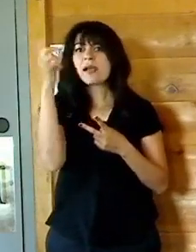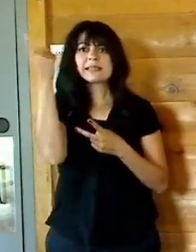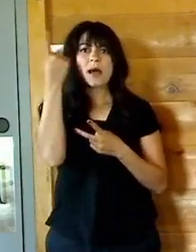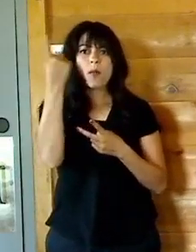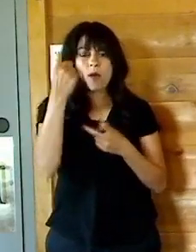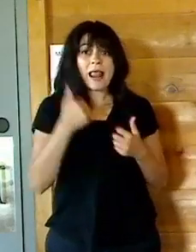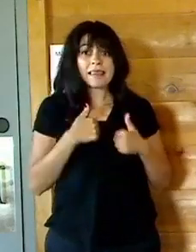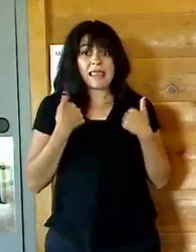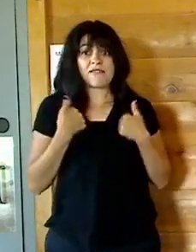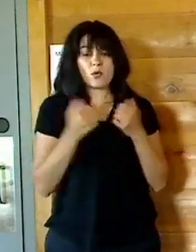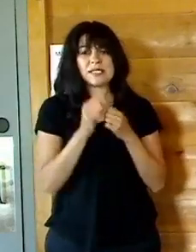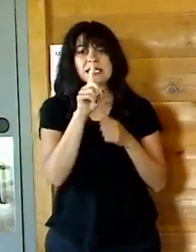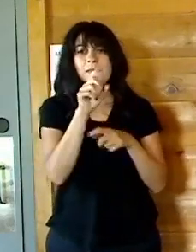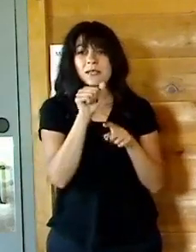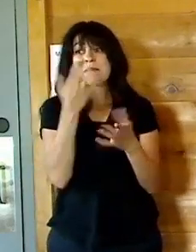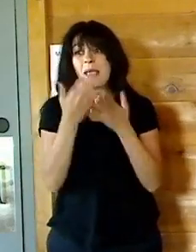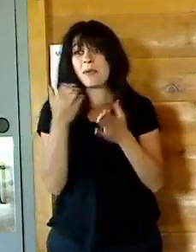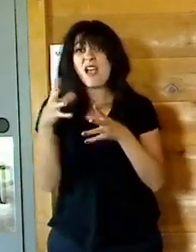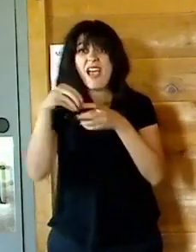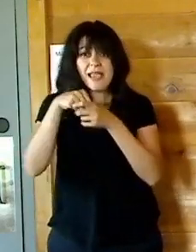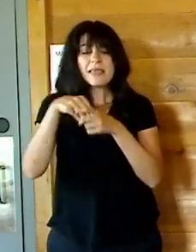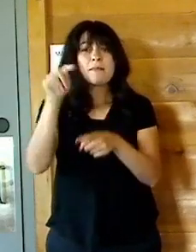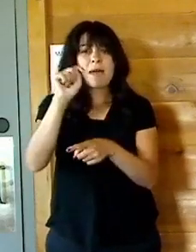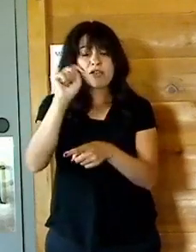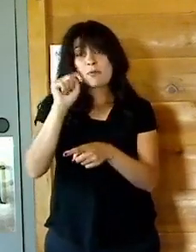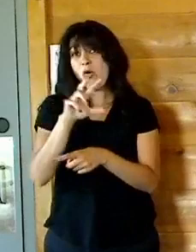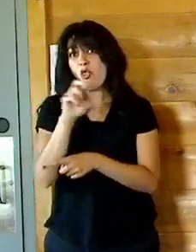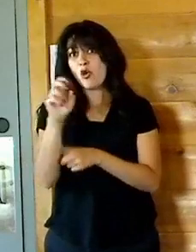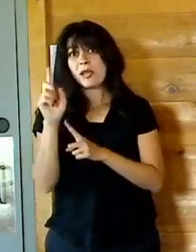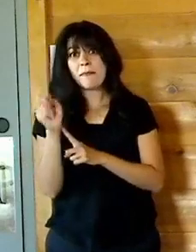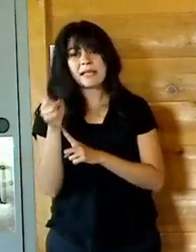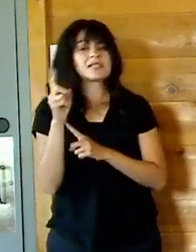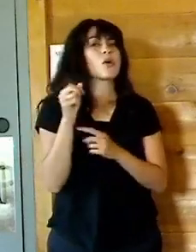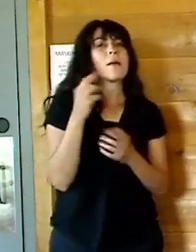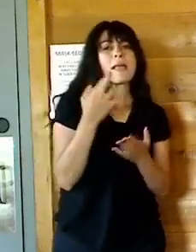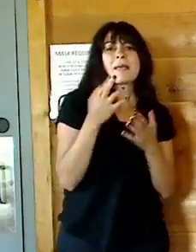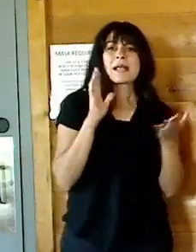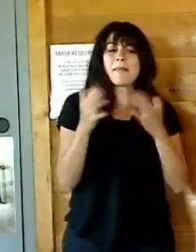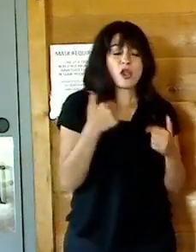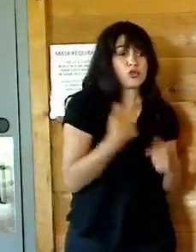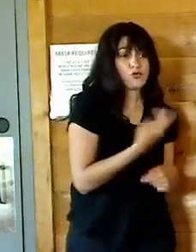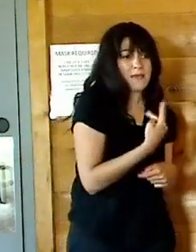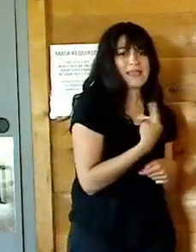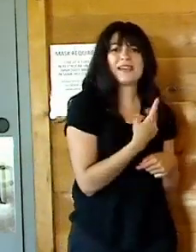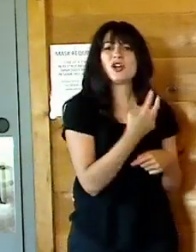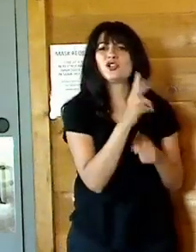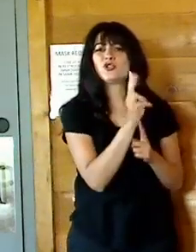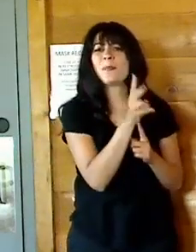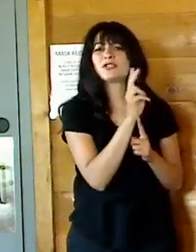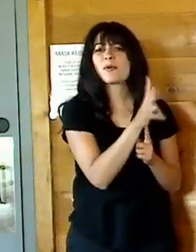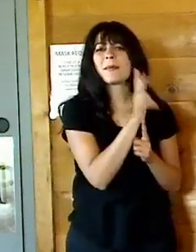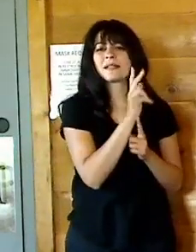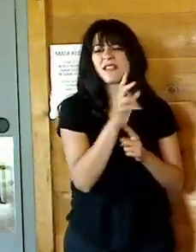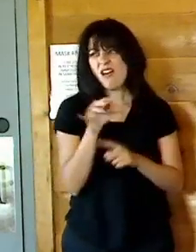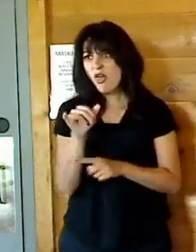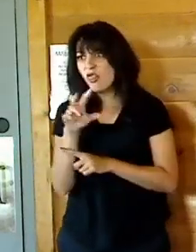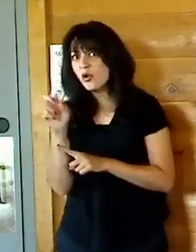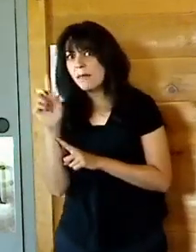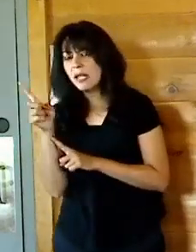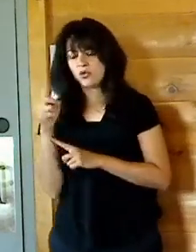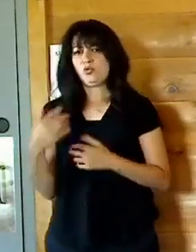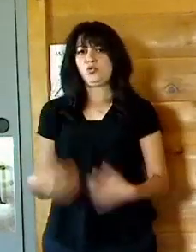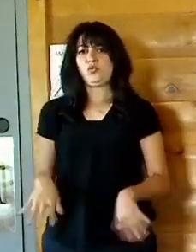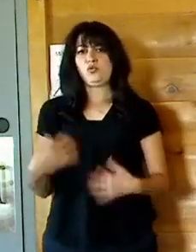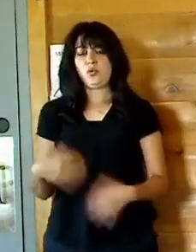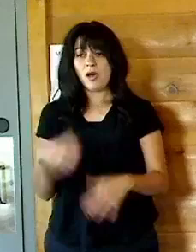in that bathroom for 30 minutes instead of perhaps the few moments that you and I might come in and out, you begin to recognize the value